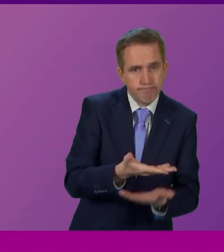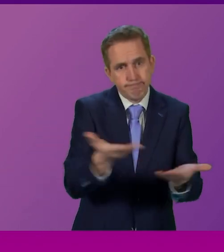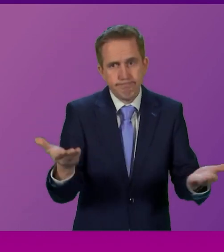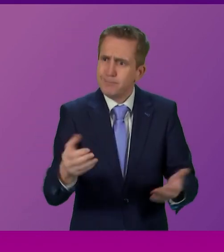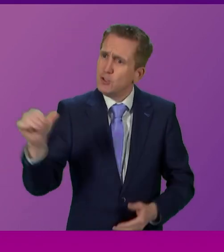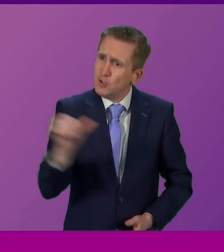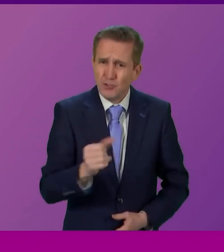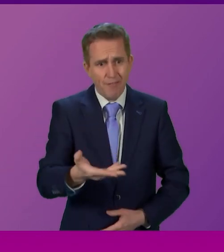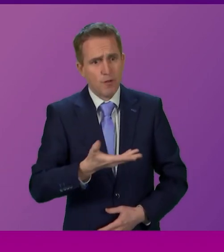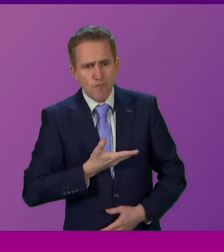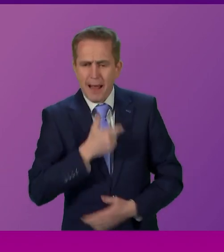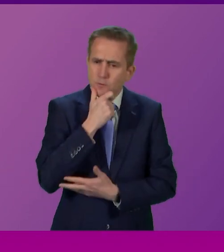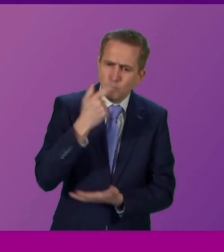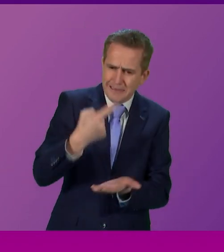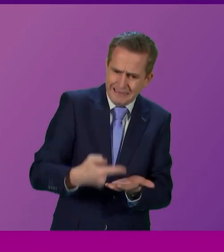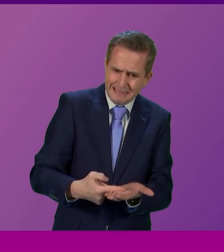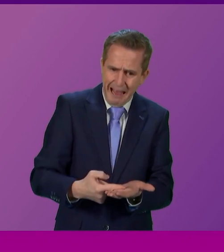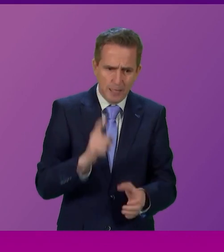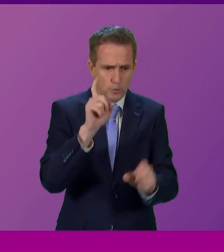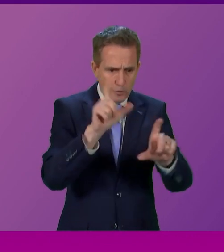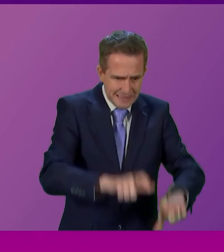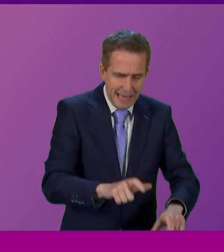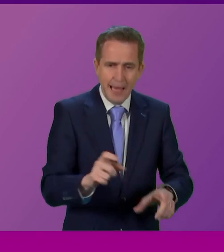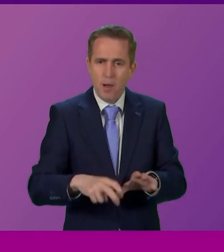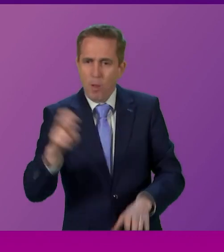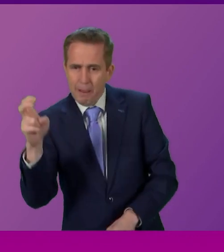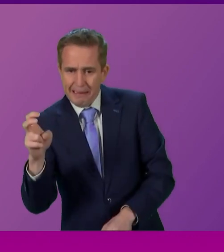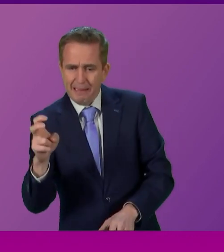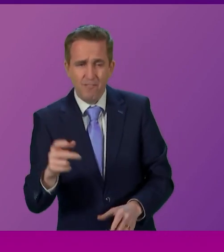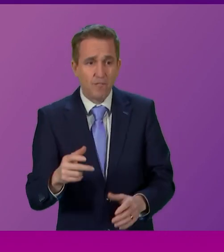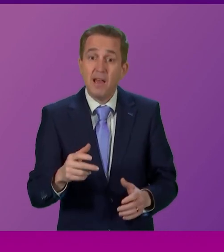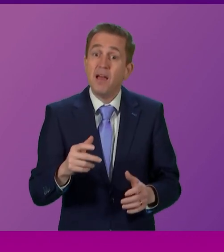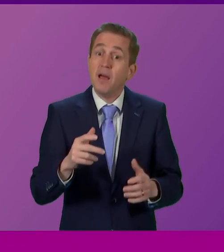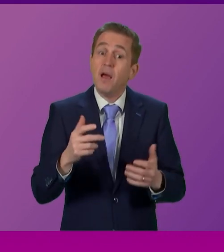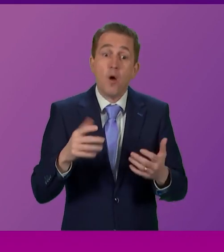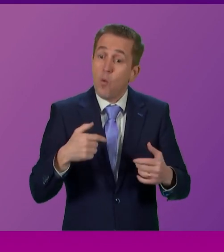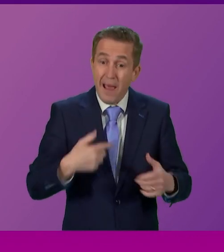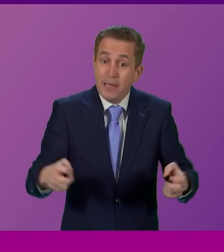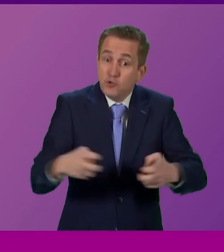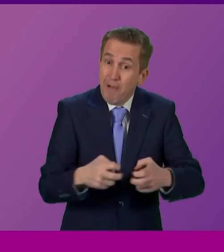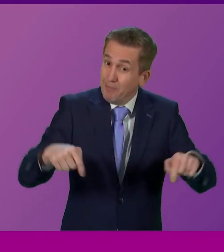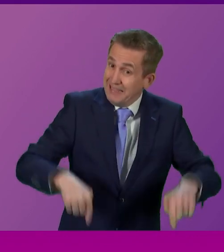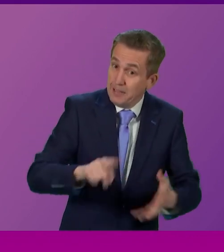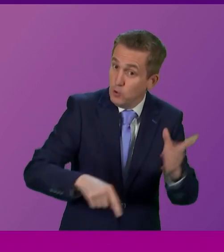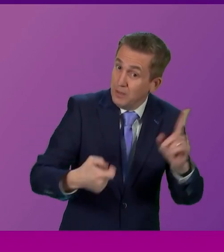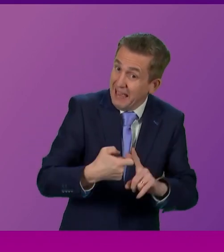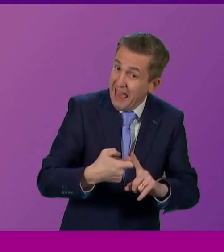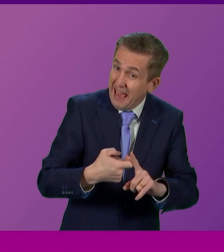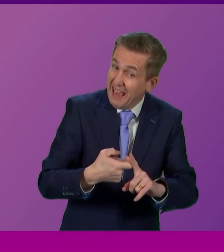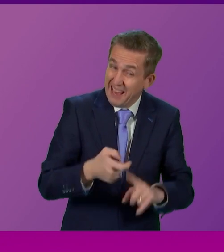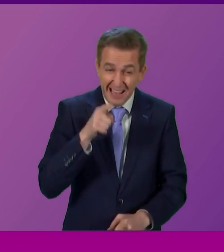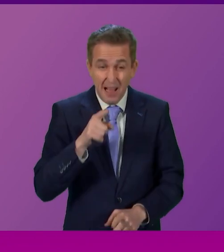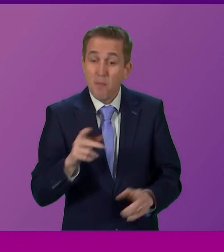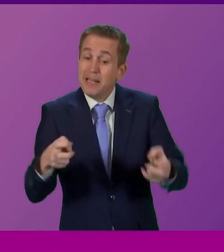the right to decide to leave? Trapped, stuck, however we vote, is that the voluntary union they